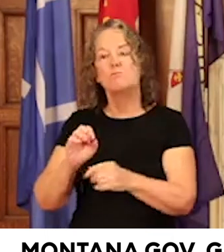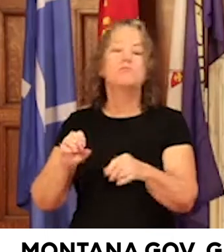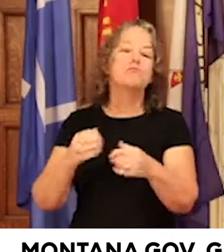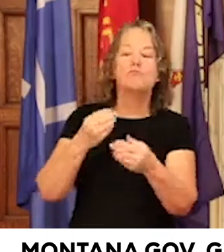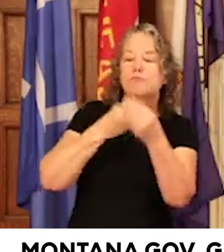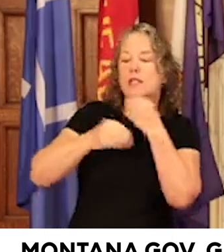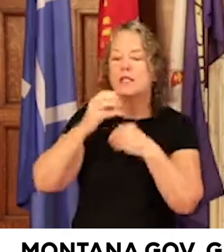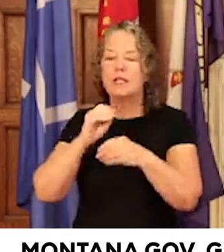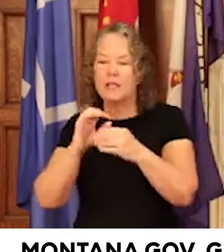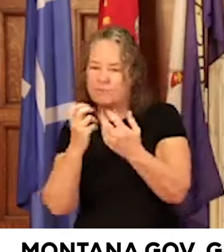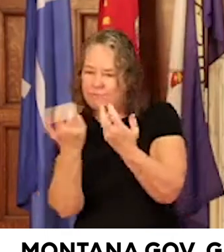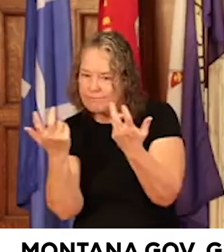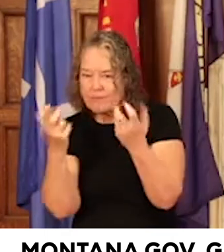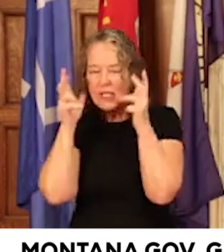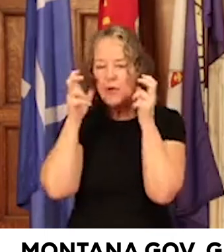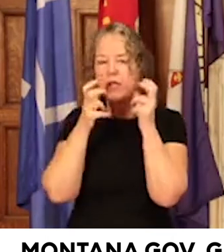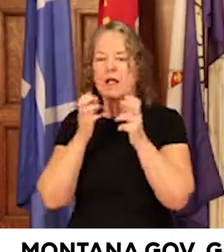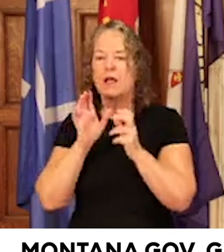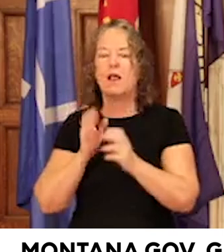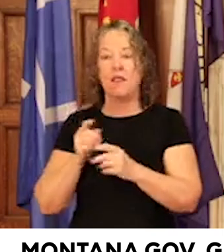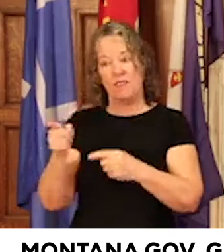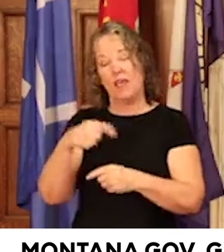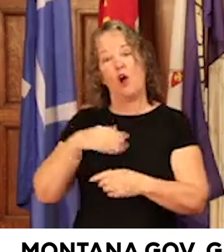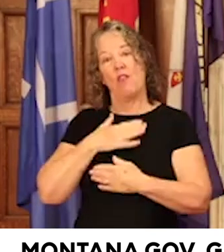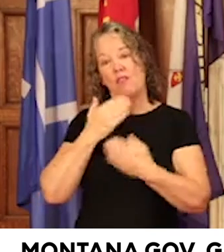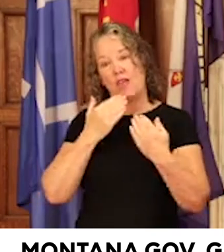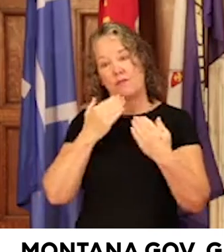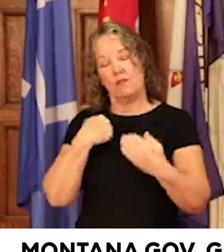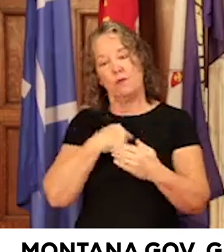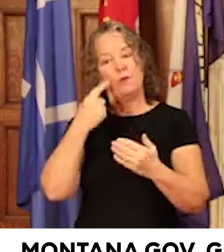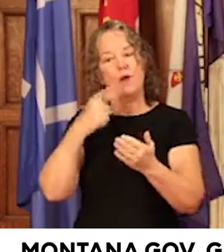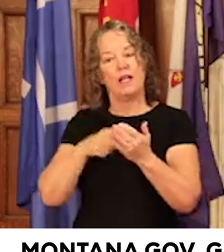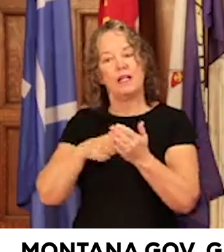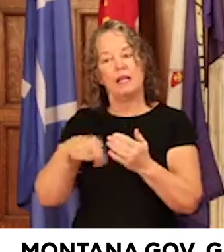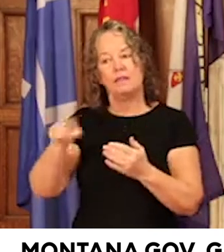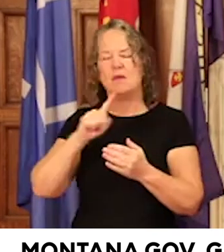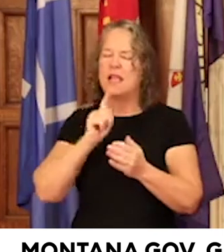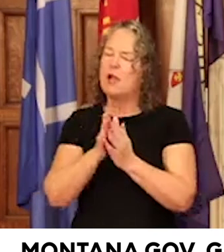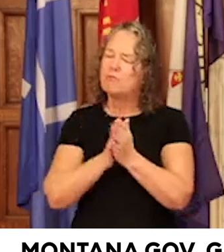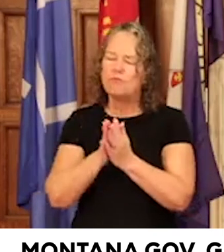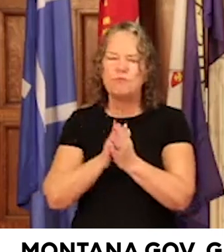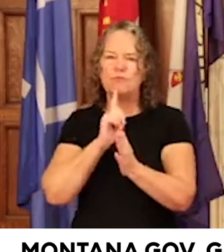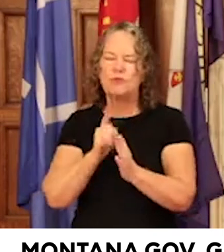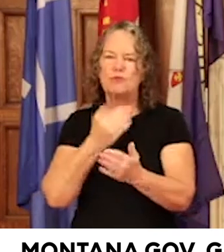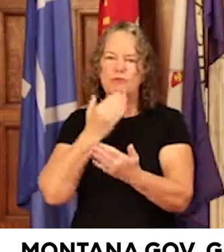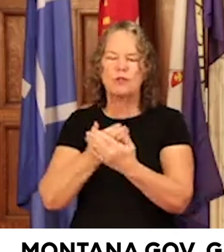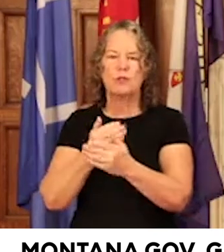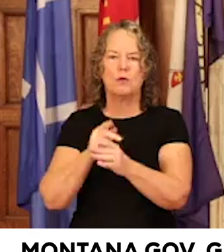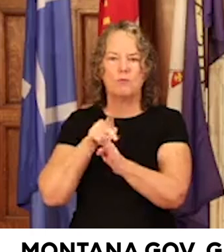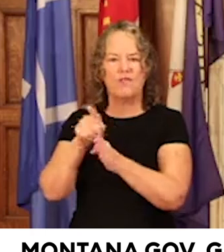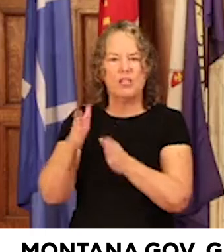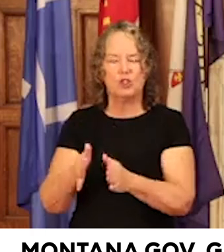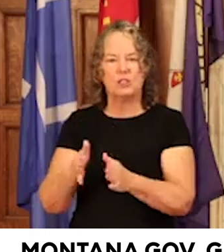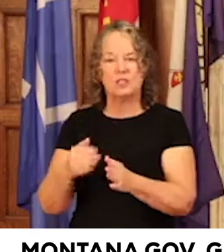They were thankful to be recognized. They are dedicated and devoted professionals. I enjoyed my time with them.